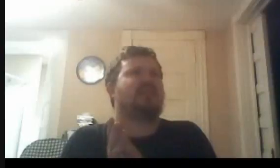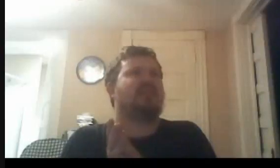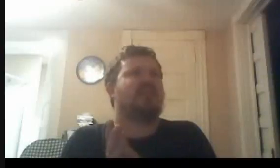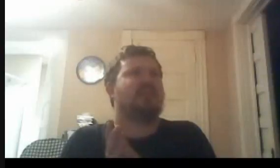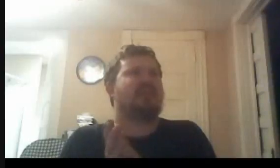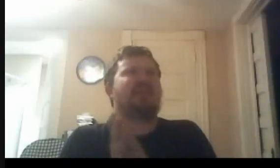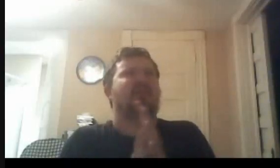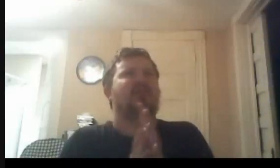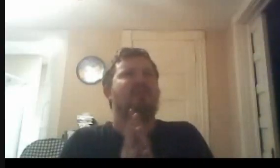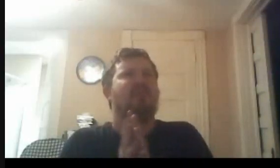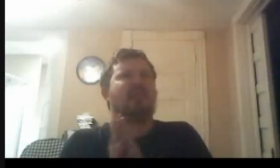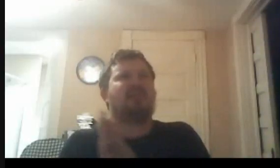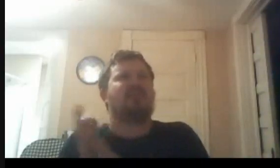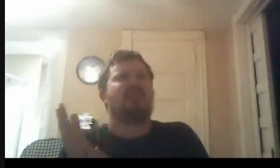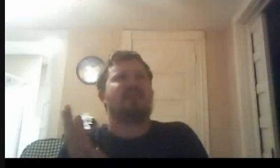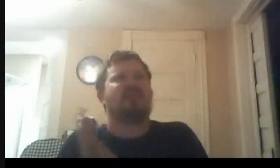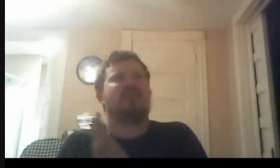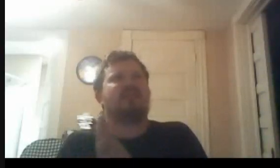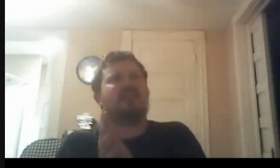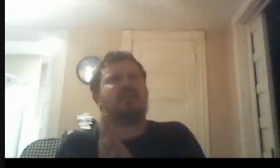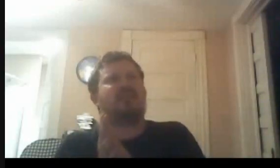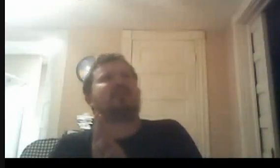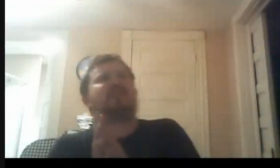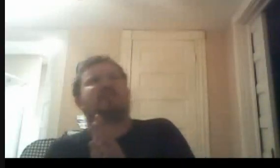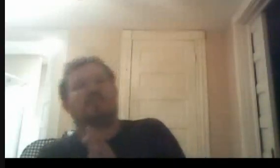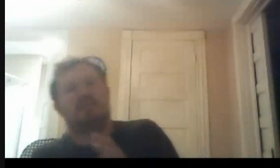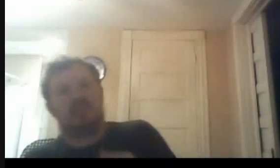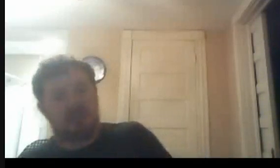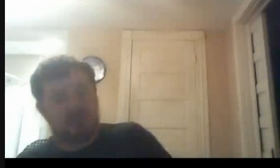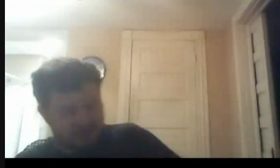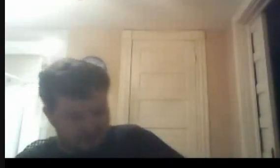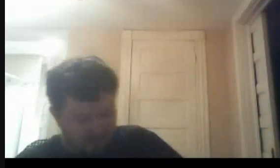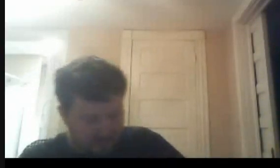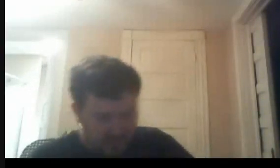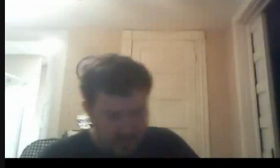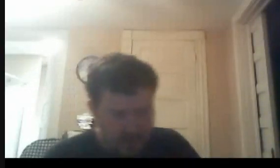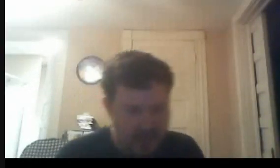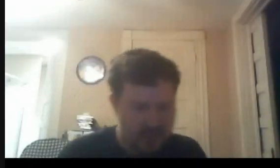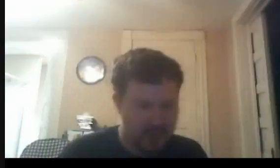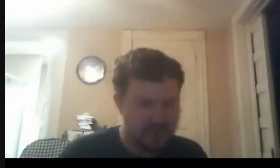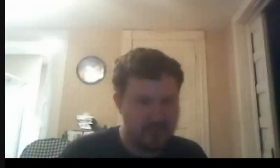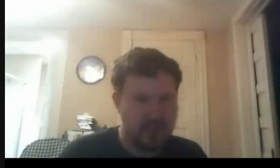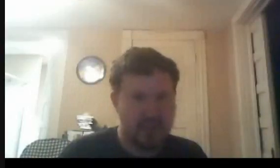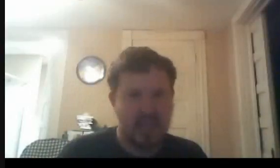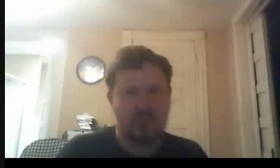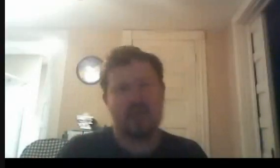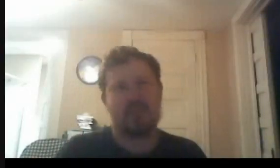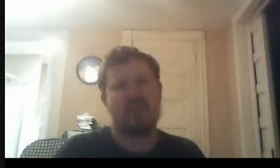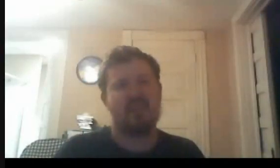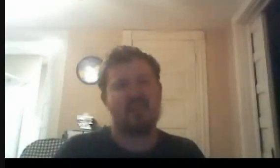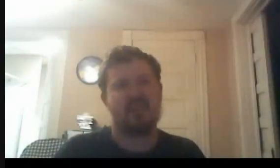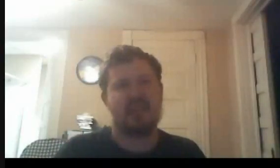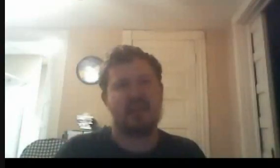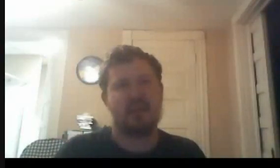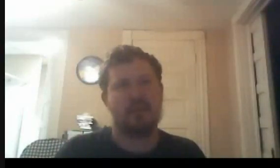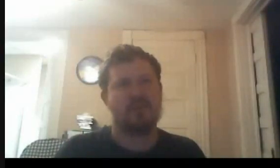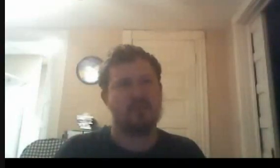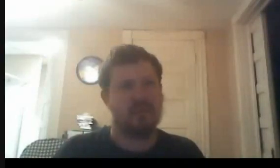It died down a little bit, or at least lost some of that impact. Anyway, I'm really a fan of the Monster Blood